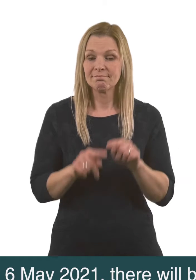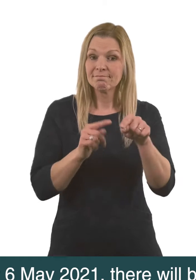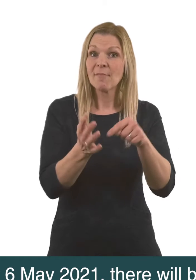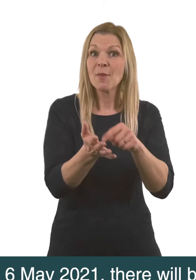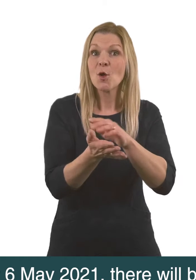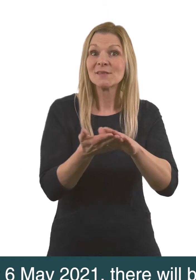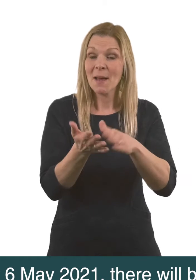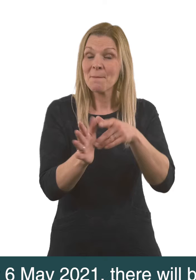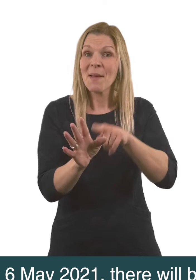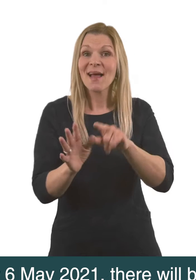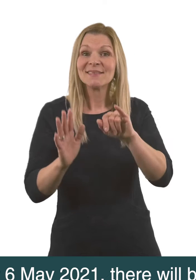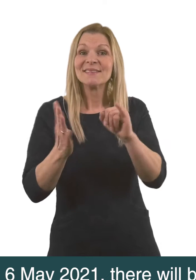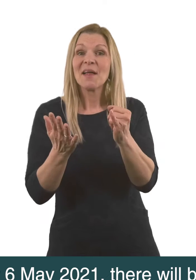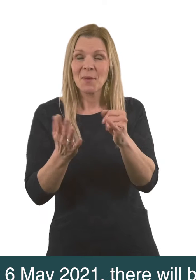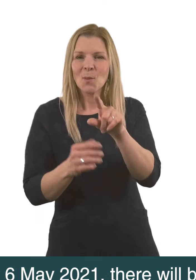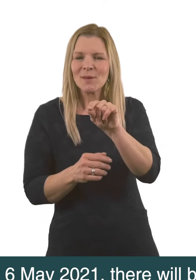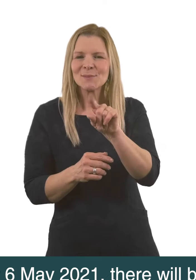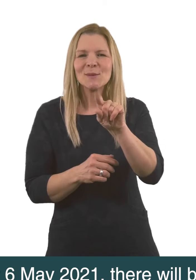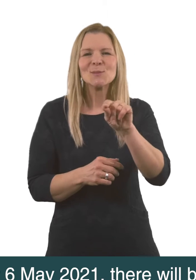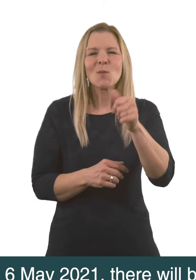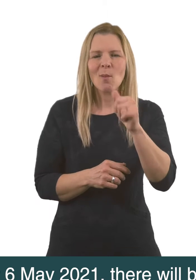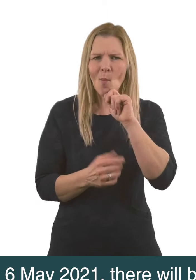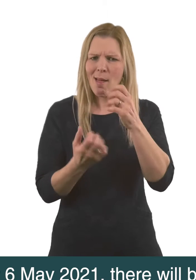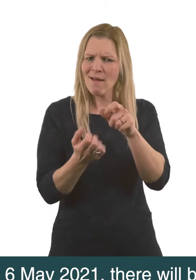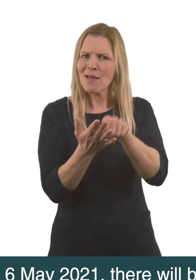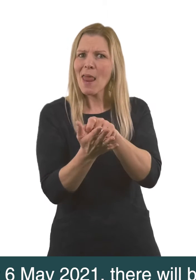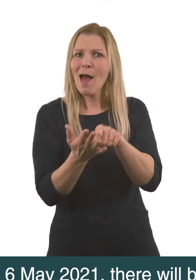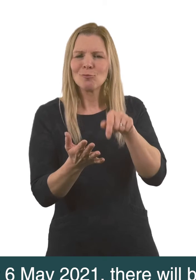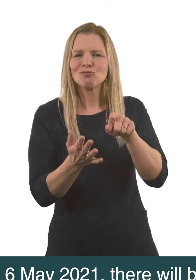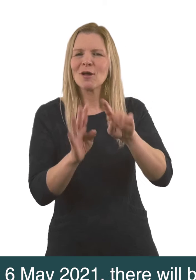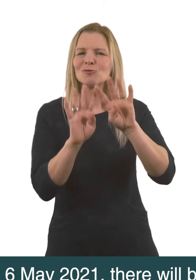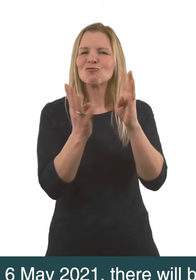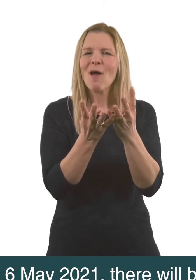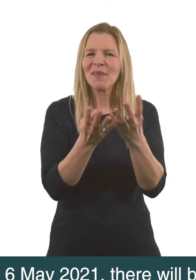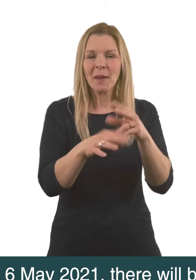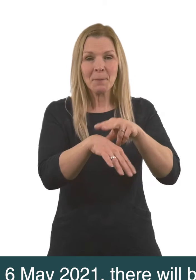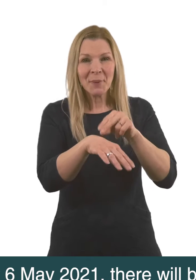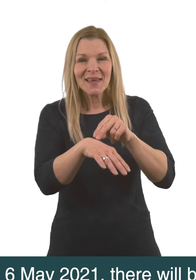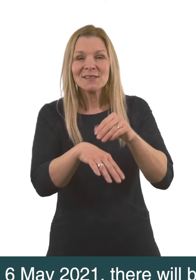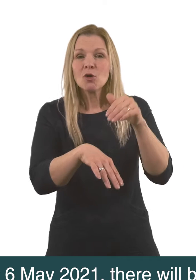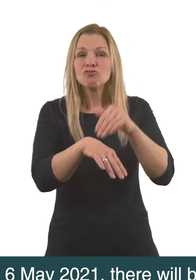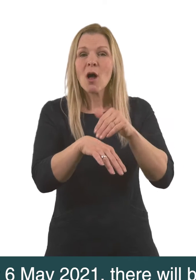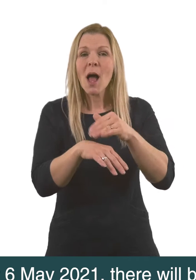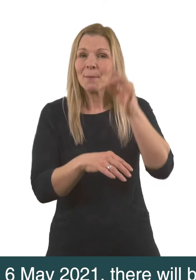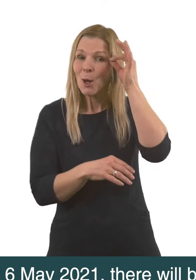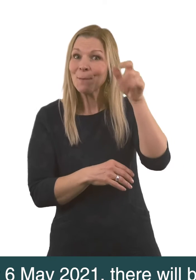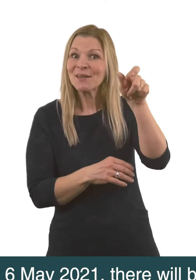On Thursday 6th May 2021, there will be Senedd and Police and Crime Commissioner elections in Wales.